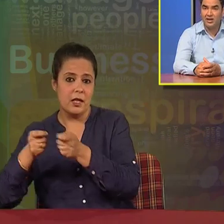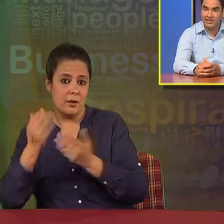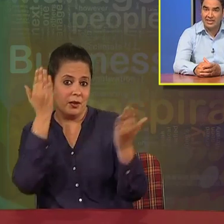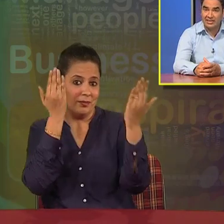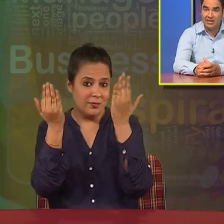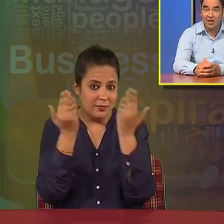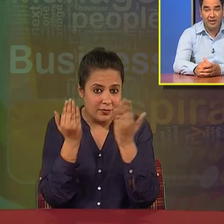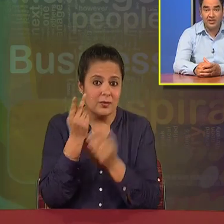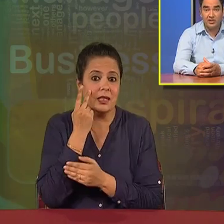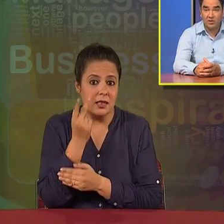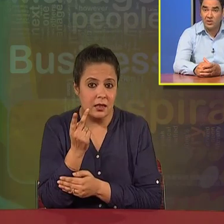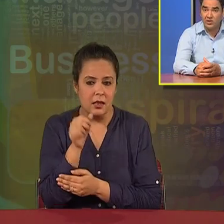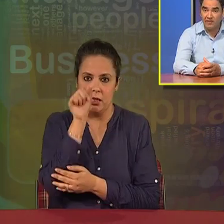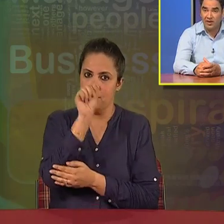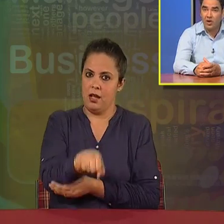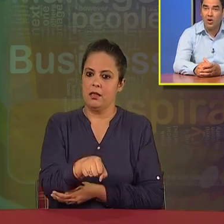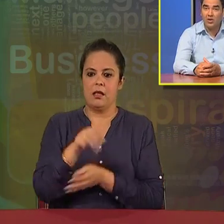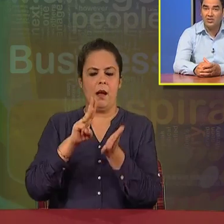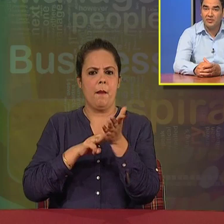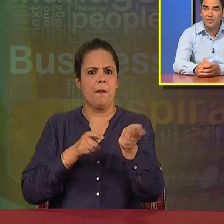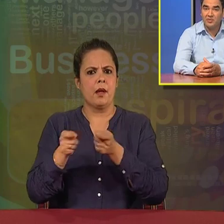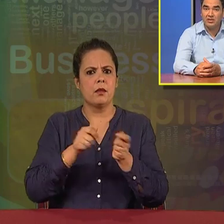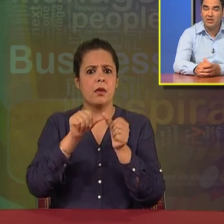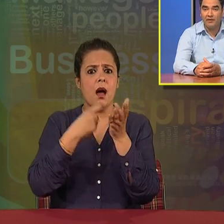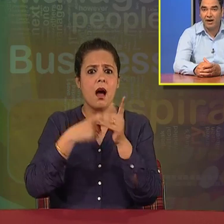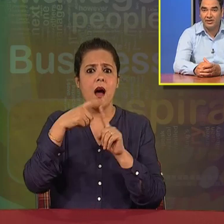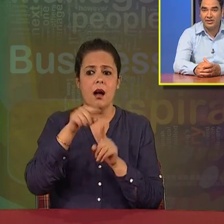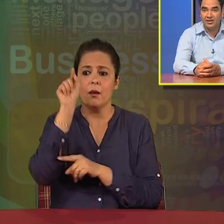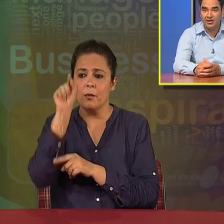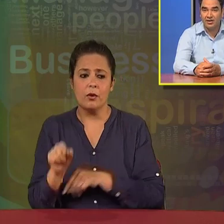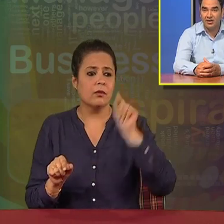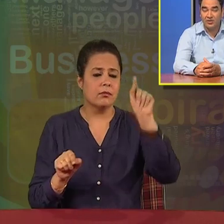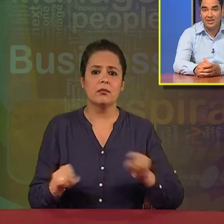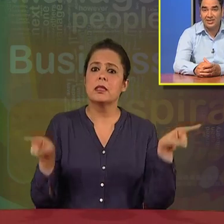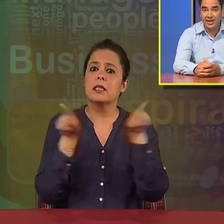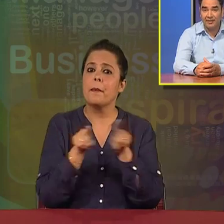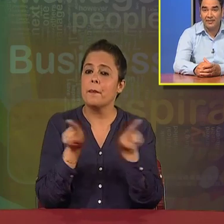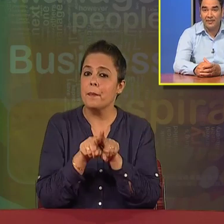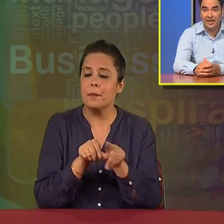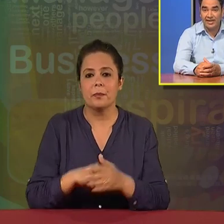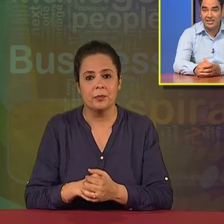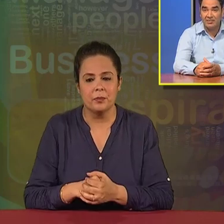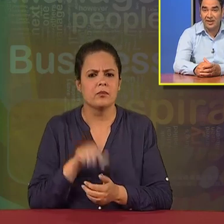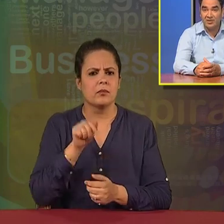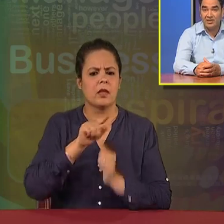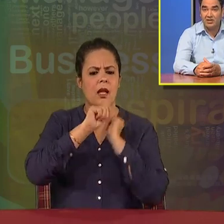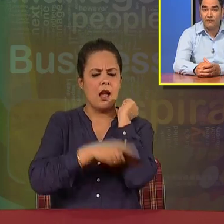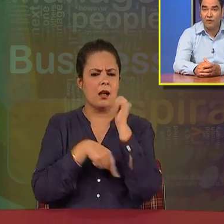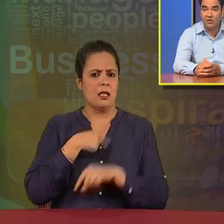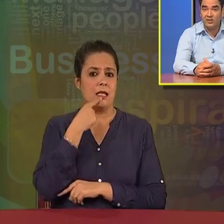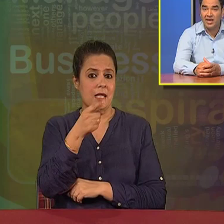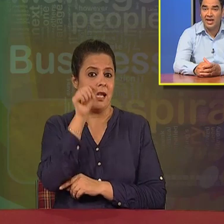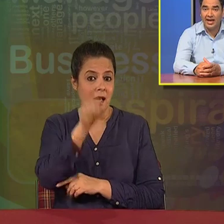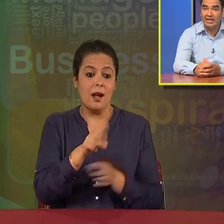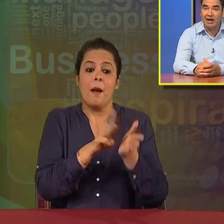find, yes, management is also having all the three principles of art. So, can say that, yes, management is,